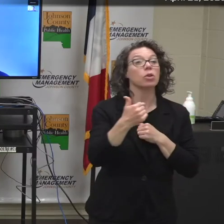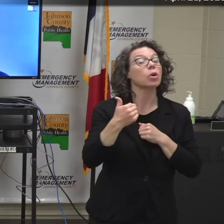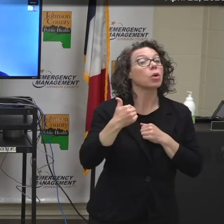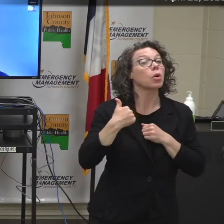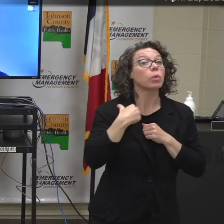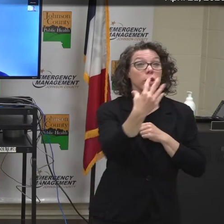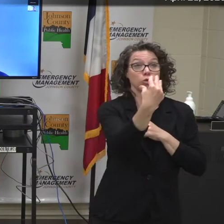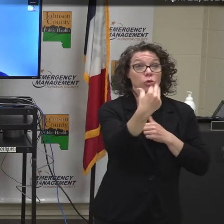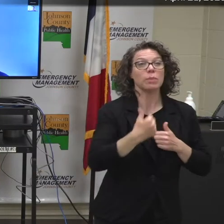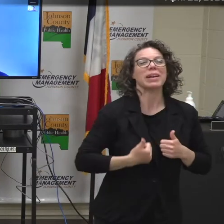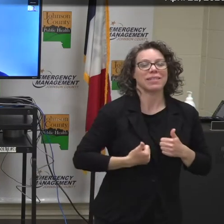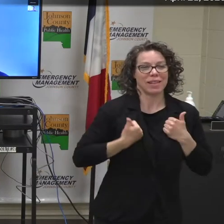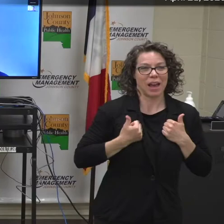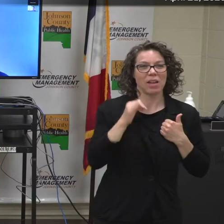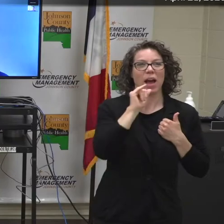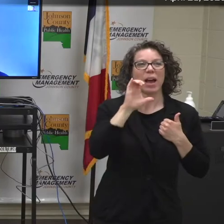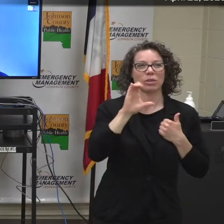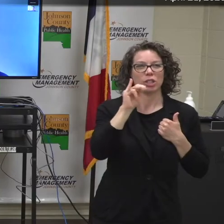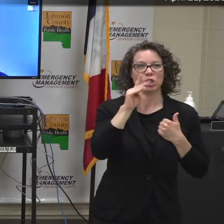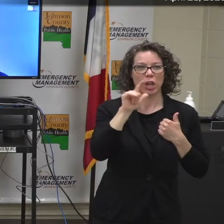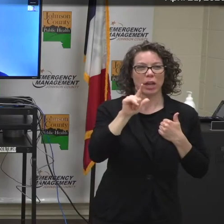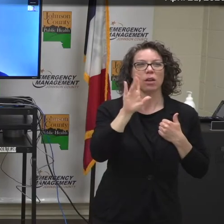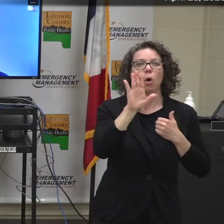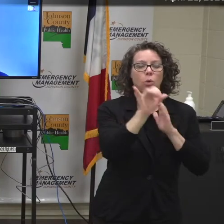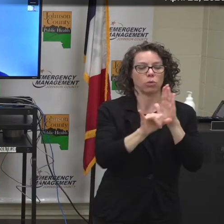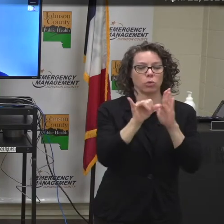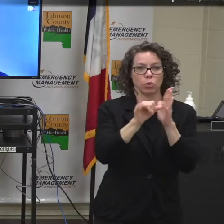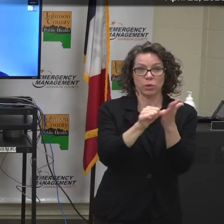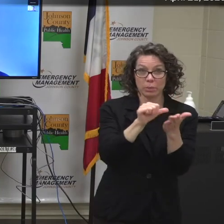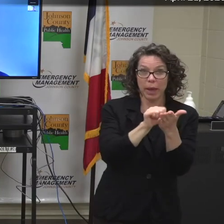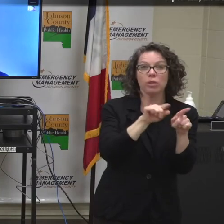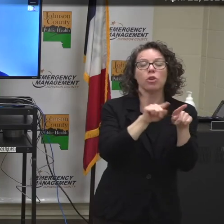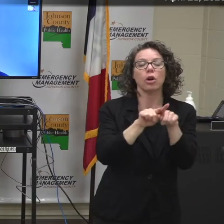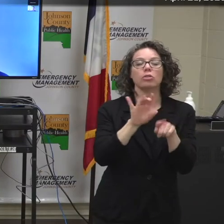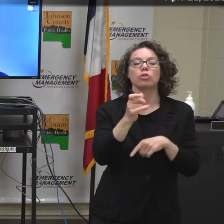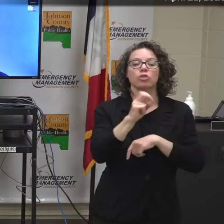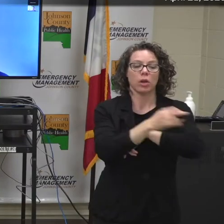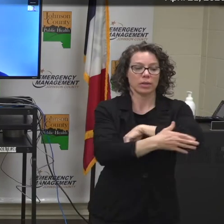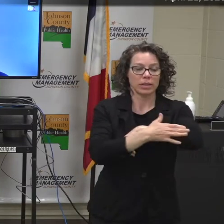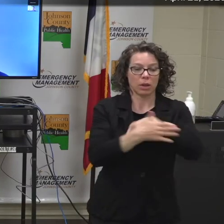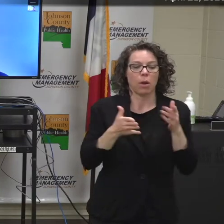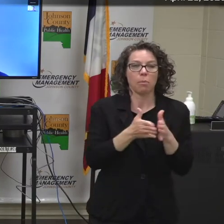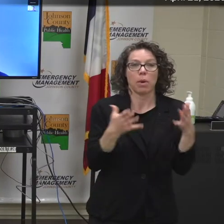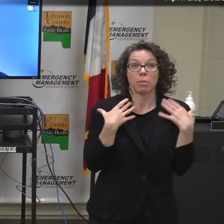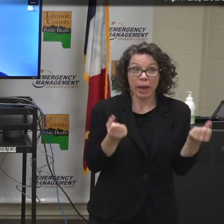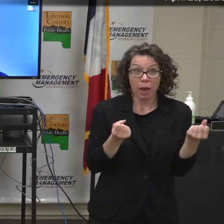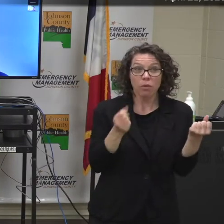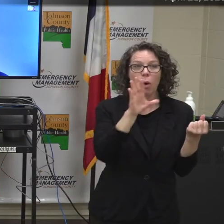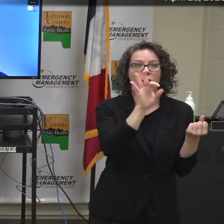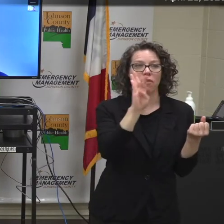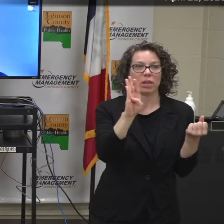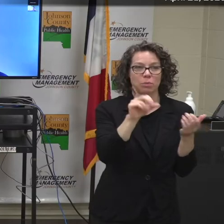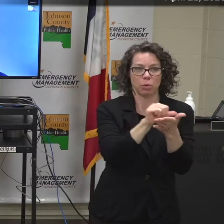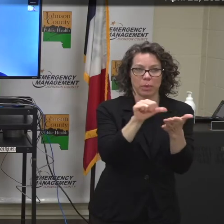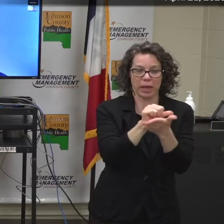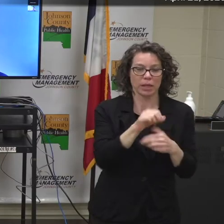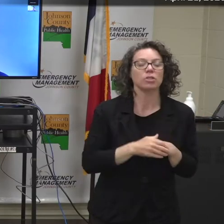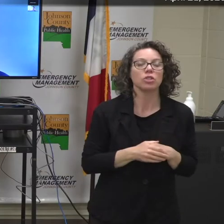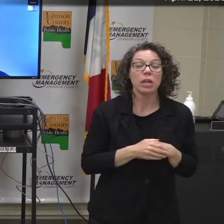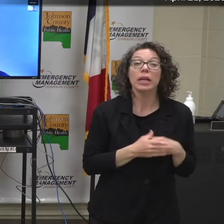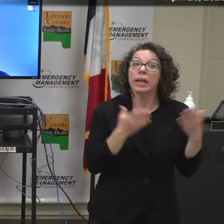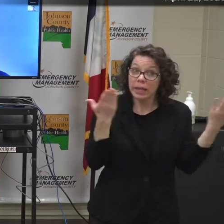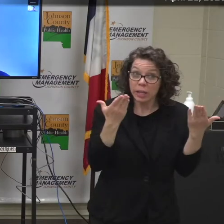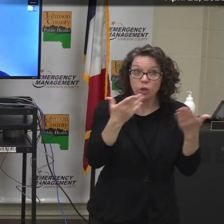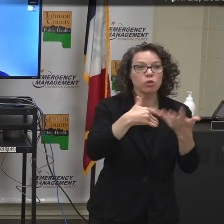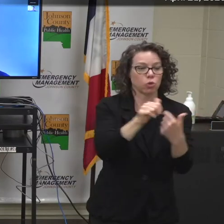on Iowa City City Channel 4's YouTube page and on the Johnson County Public Health Facebook page. We are practicing social